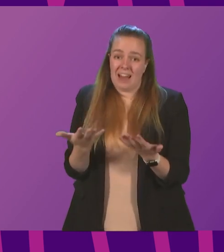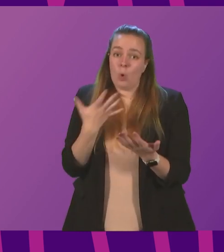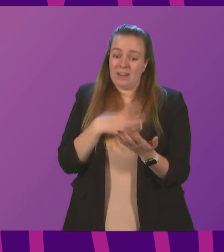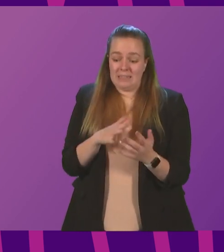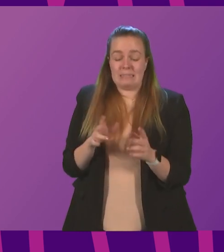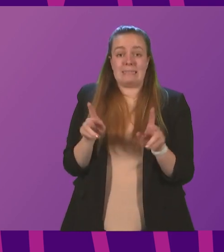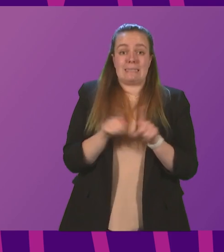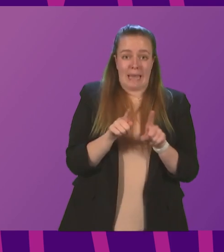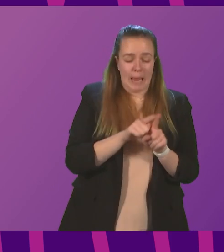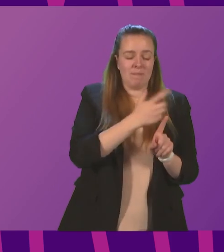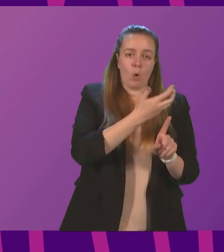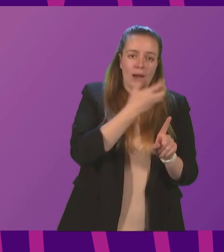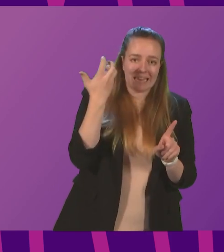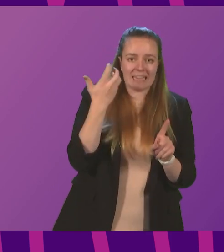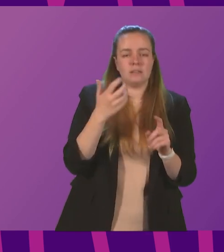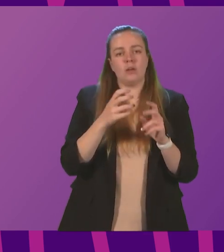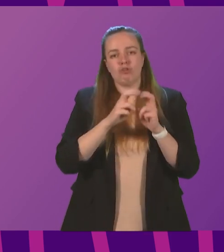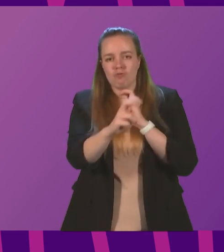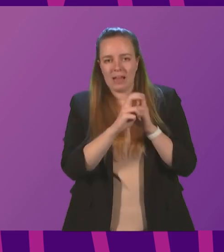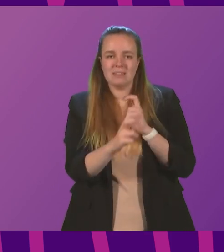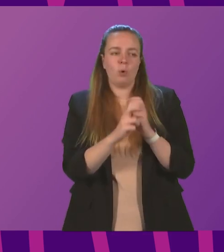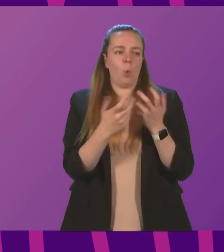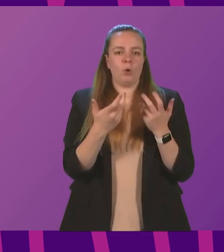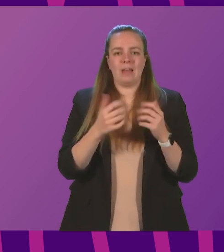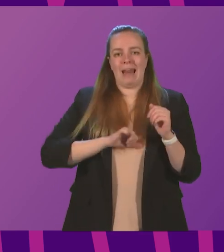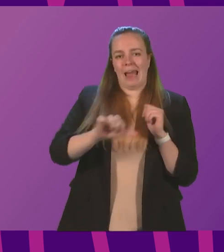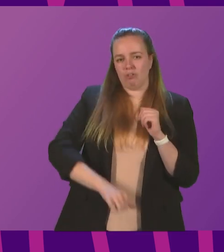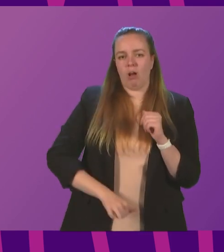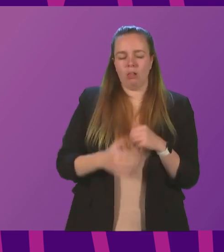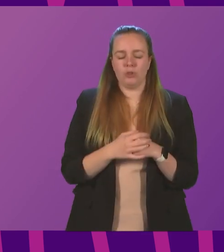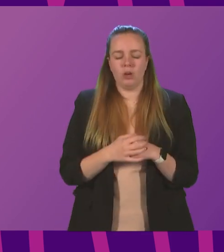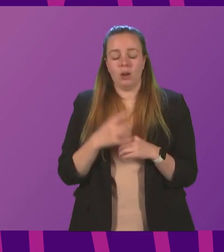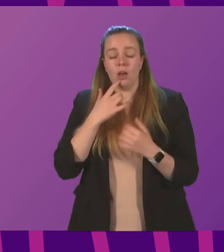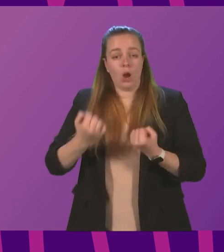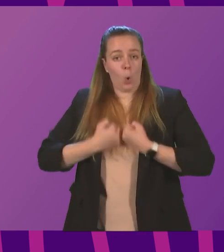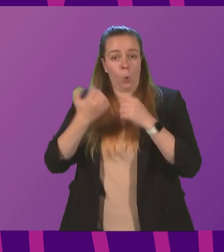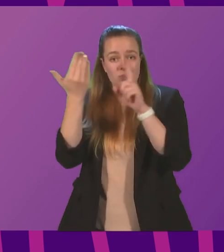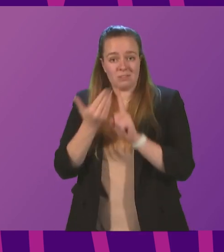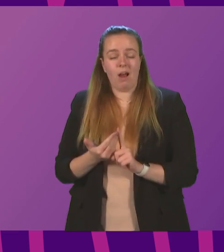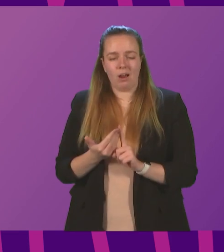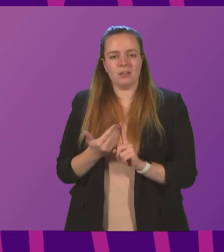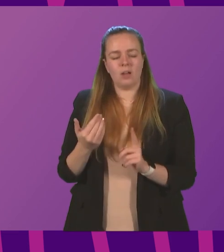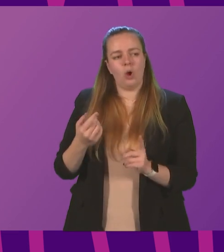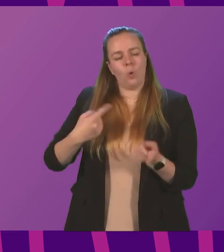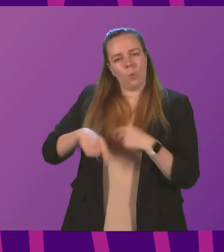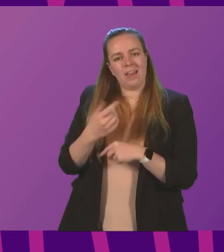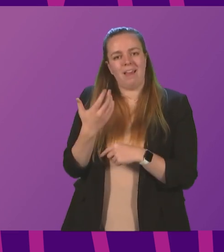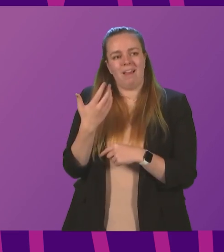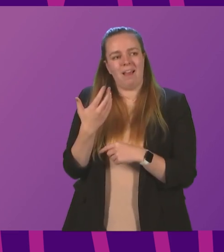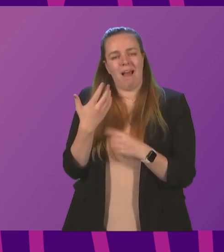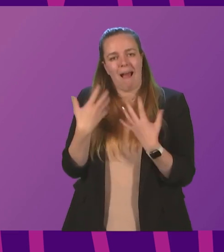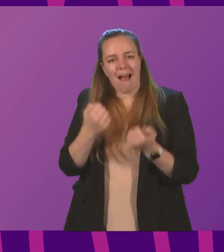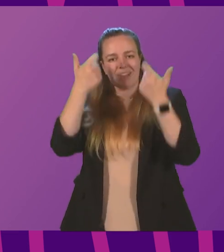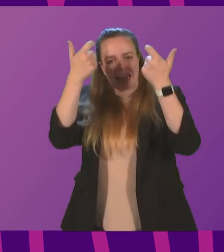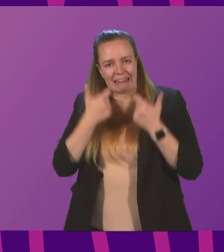that in terms of heat, transport and agriculture. In terms of our own targets, we have legally